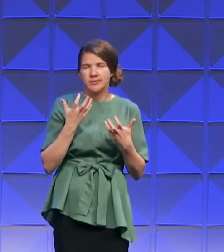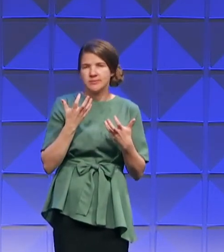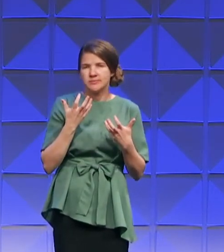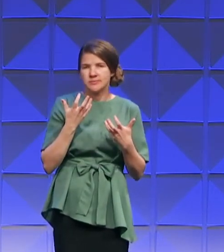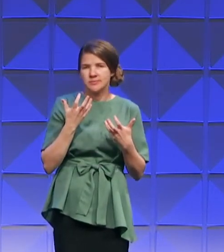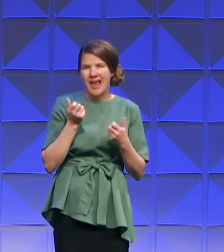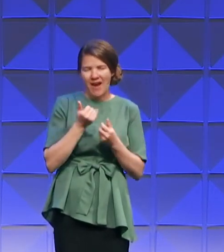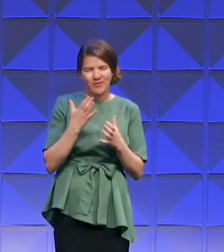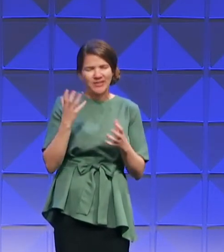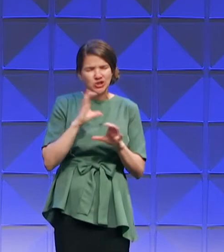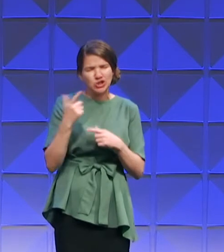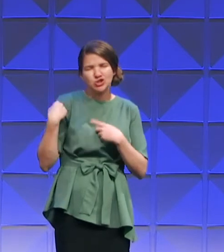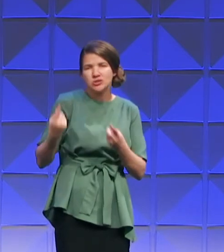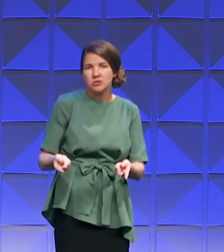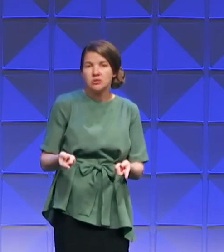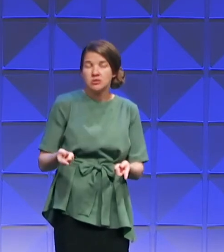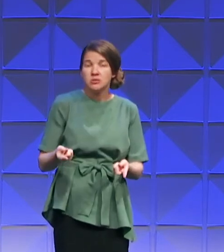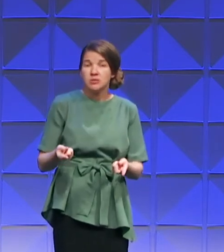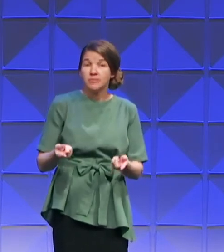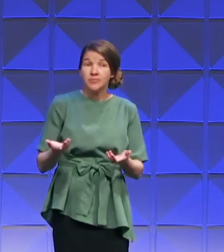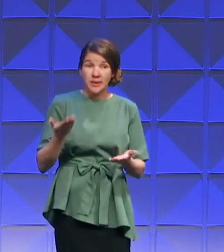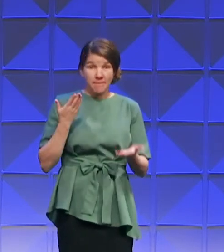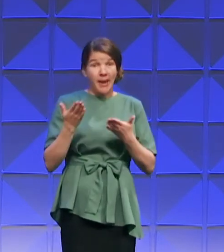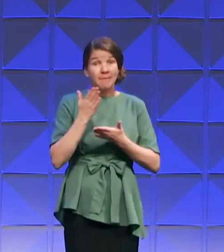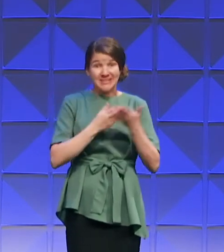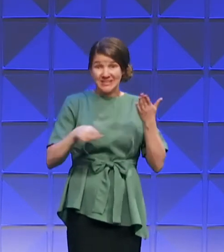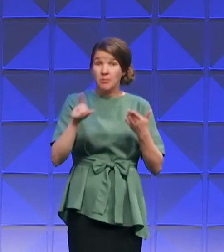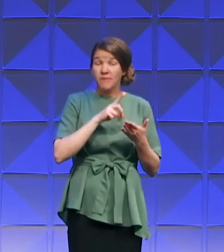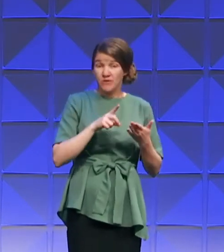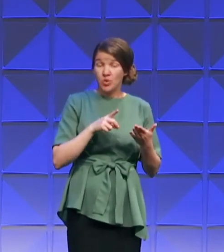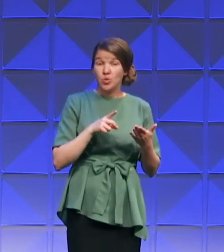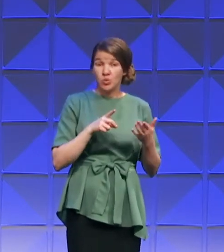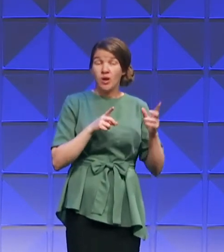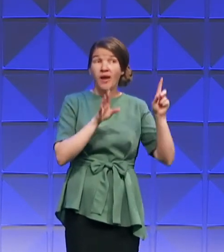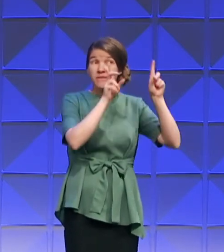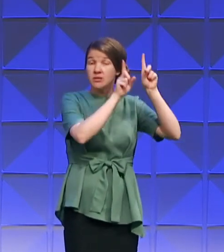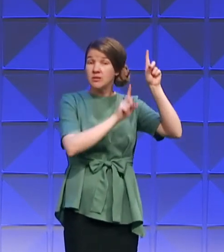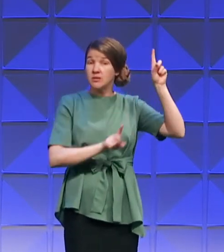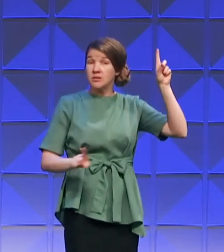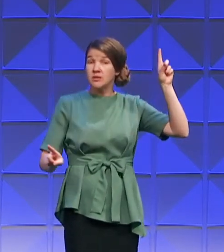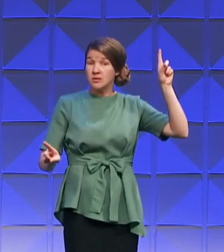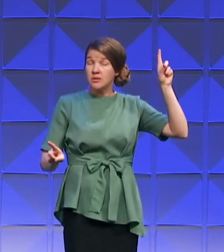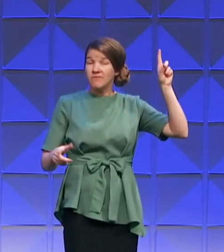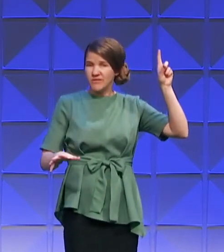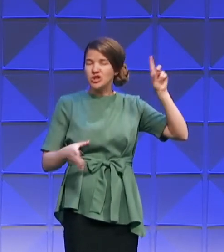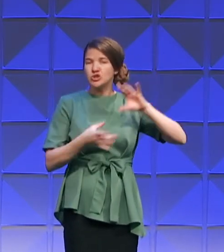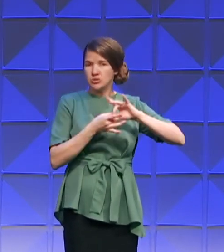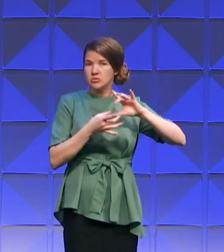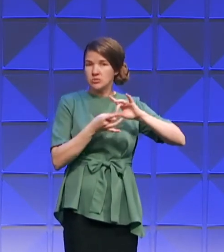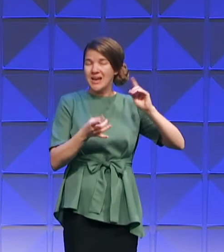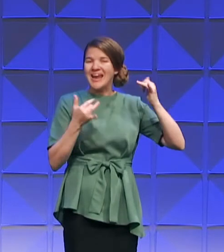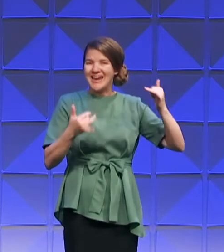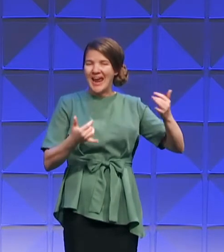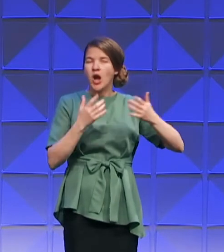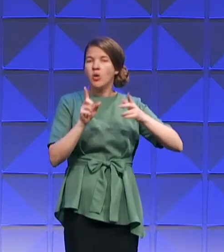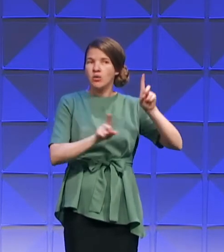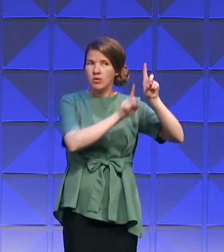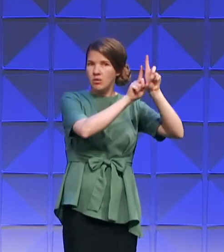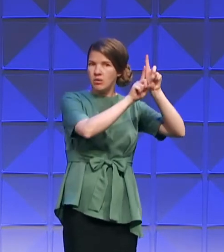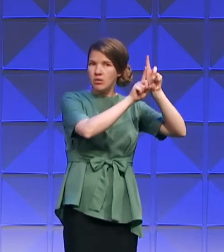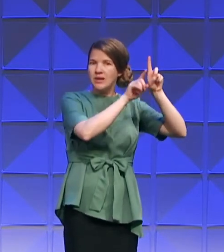taken a journey away from the house. Let me talk to those who have stayed home. I want to give you an order.